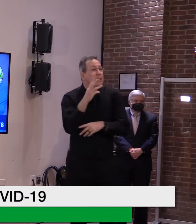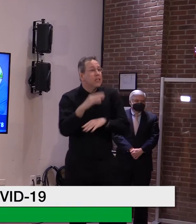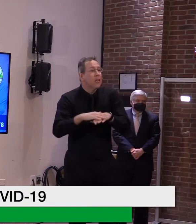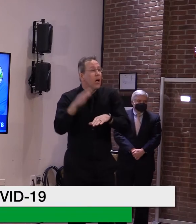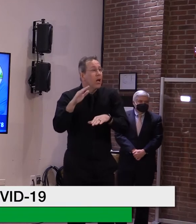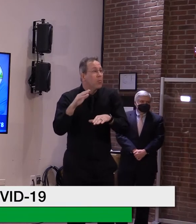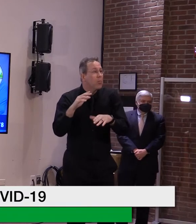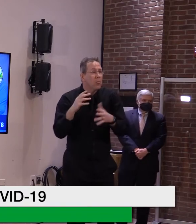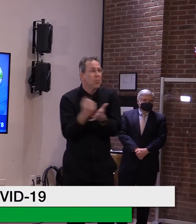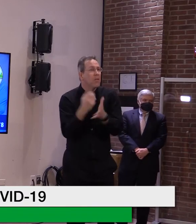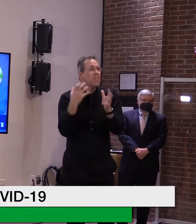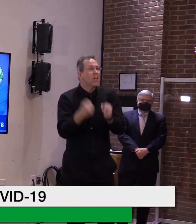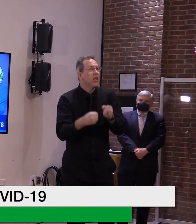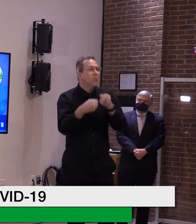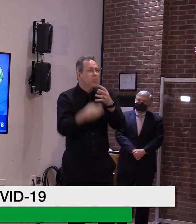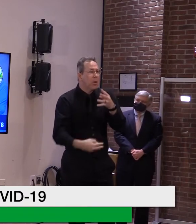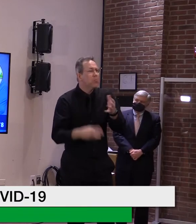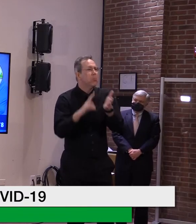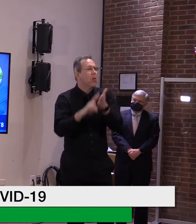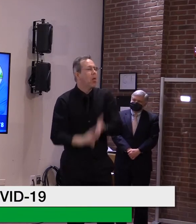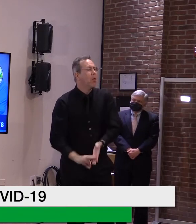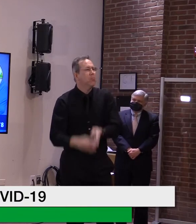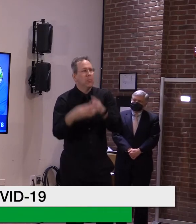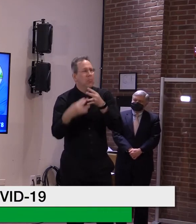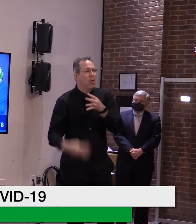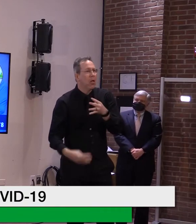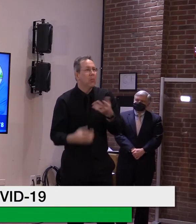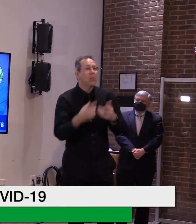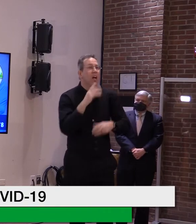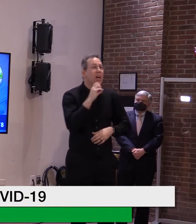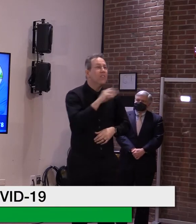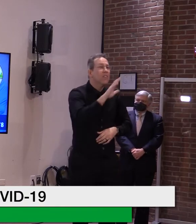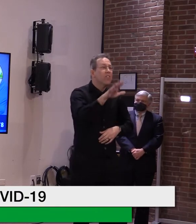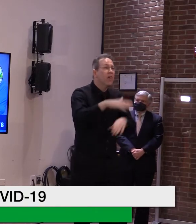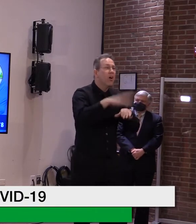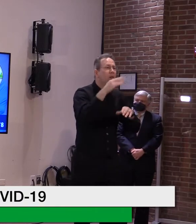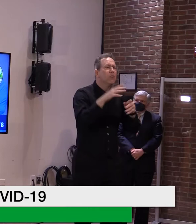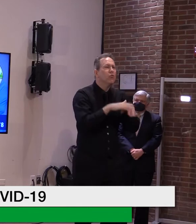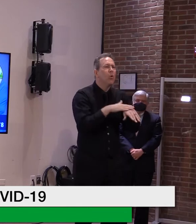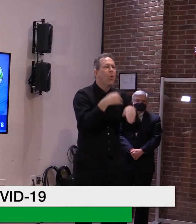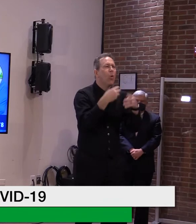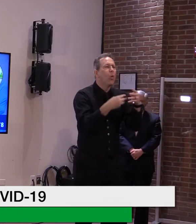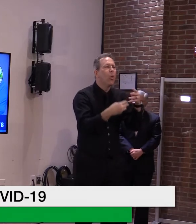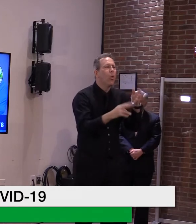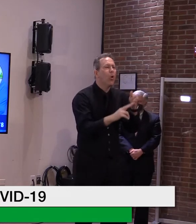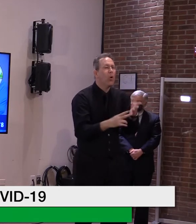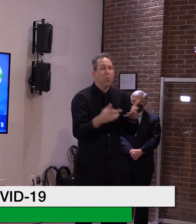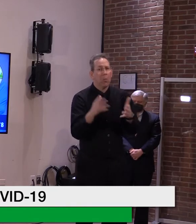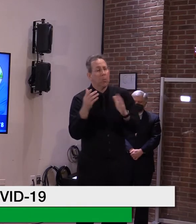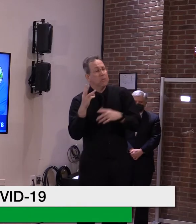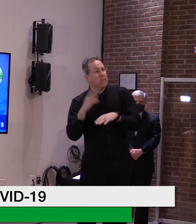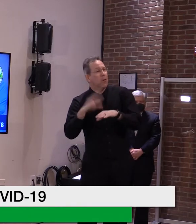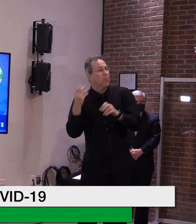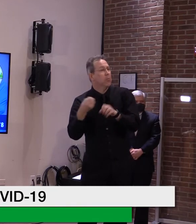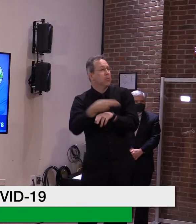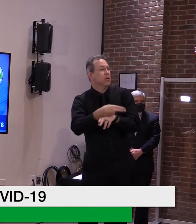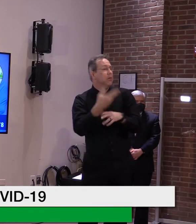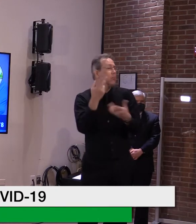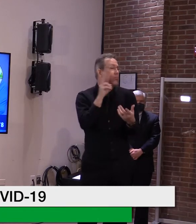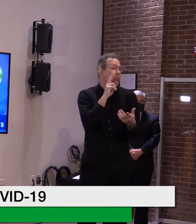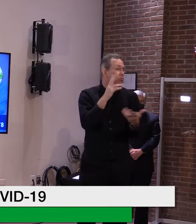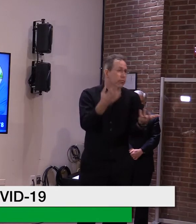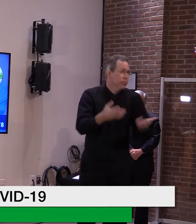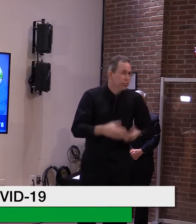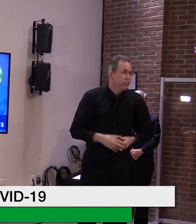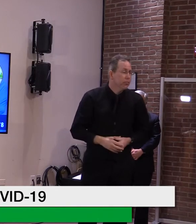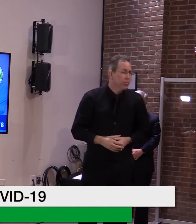number will still add up to a number that we were expecting all along. We'll just have to see. Thank you. If I